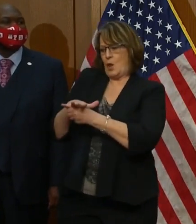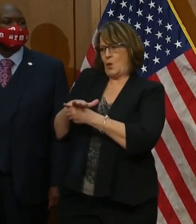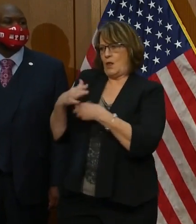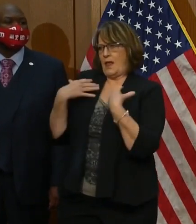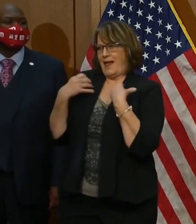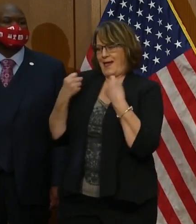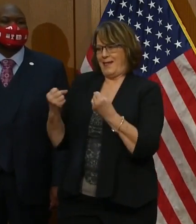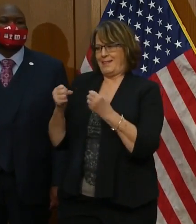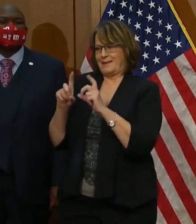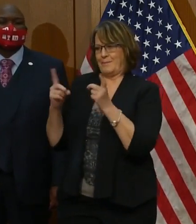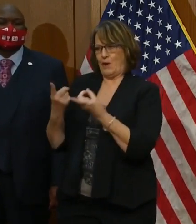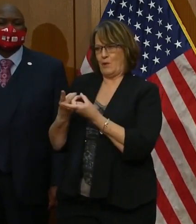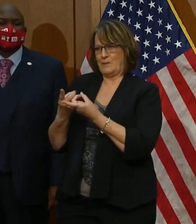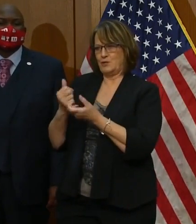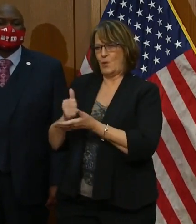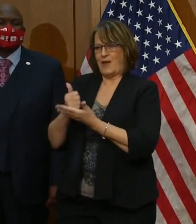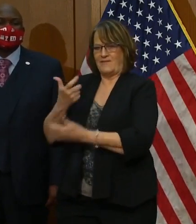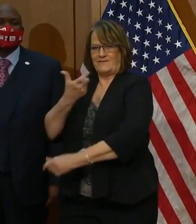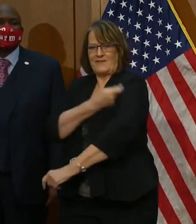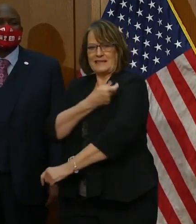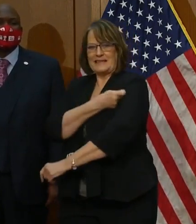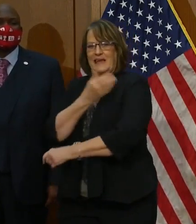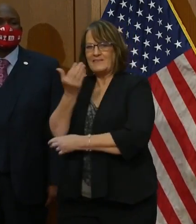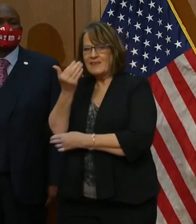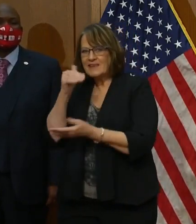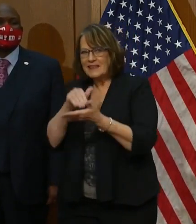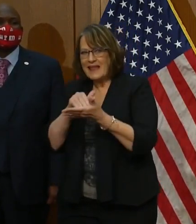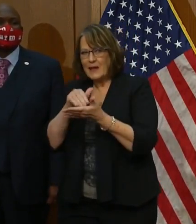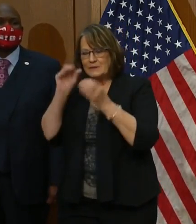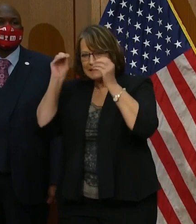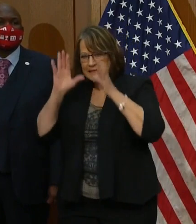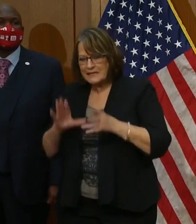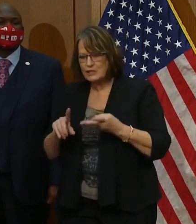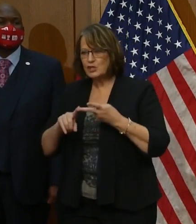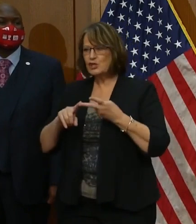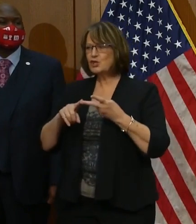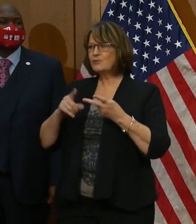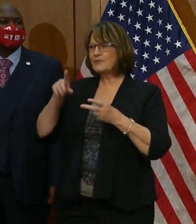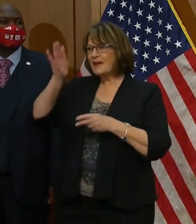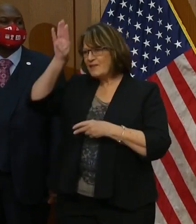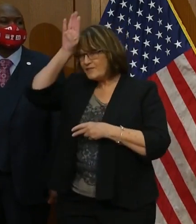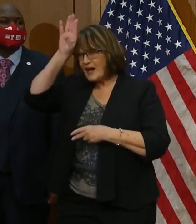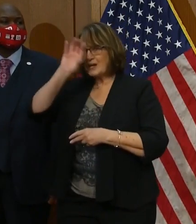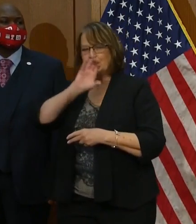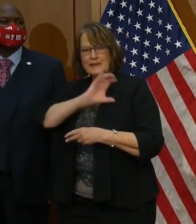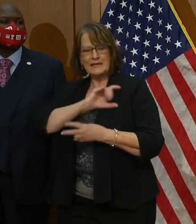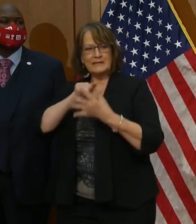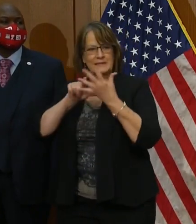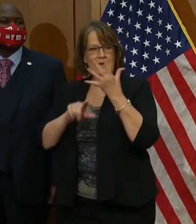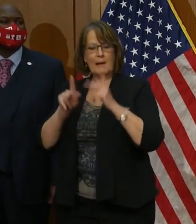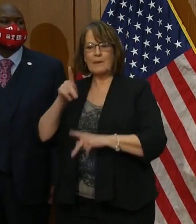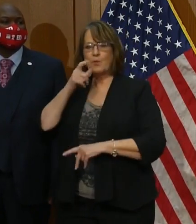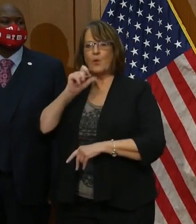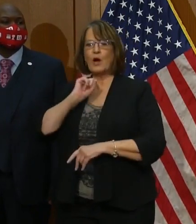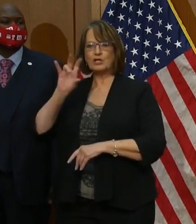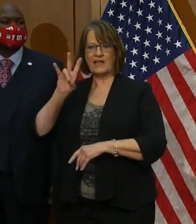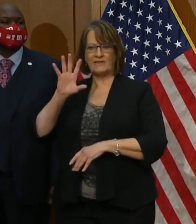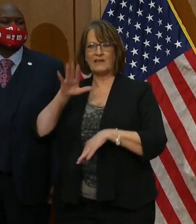55,000 teachers, public safety personnel, and people age 75 and over.